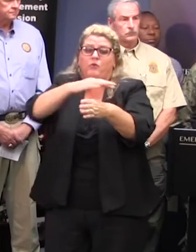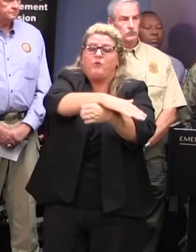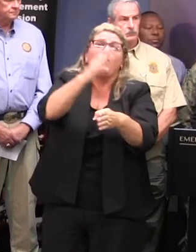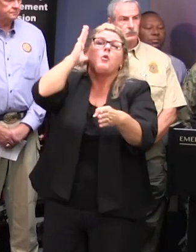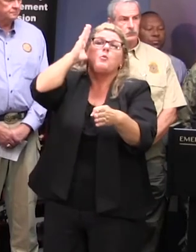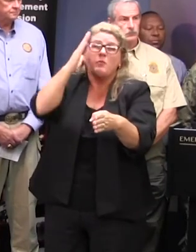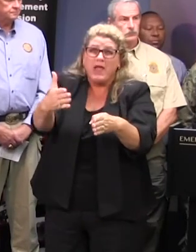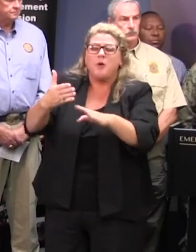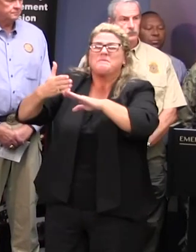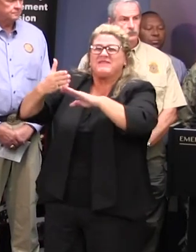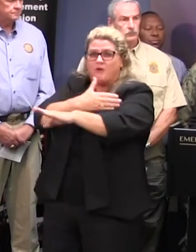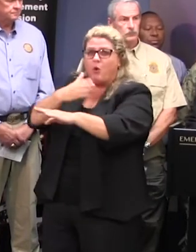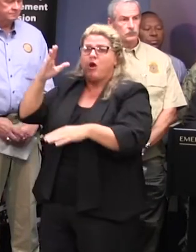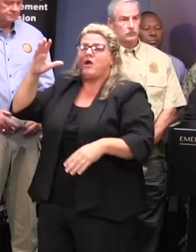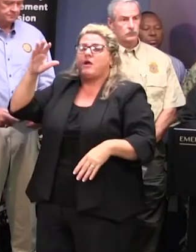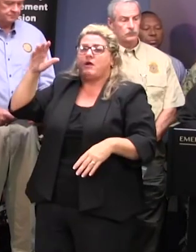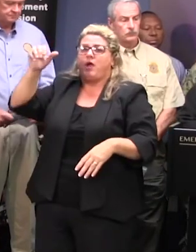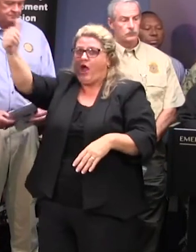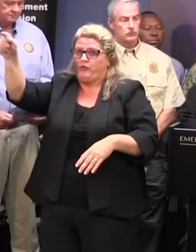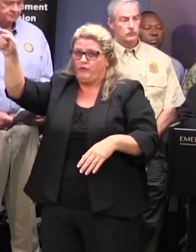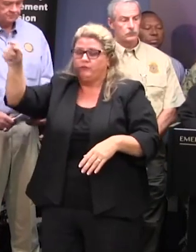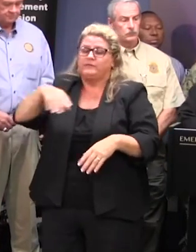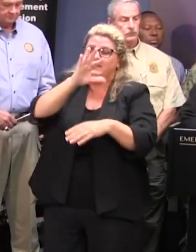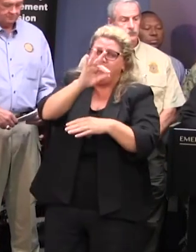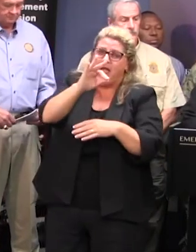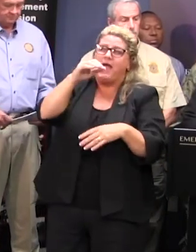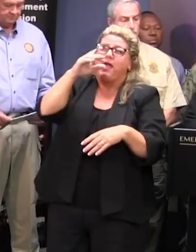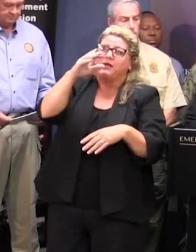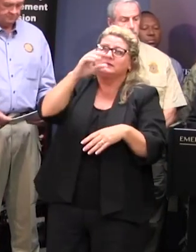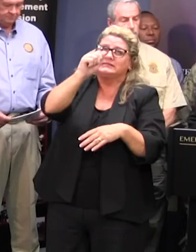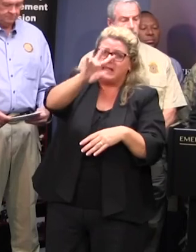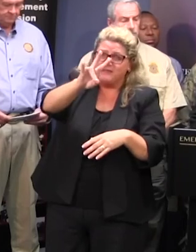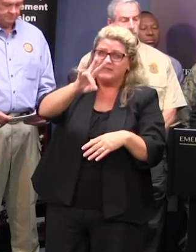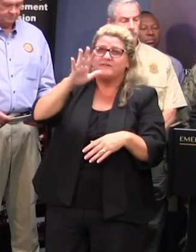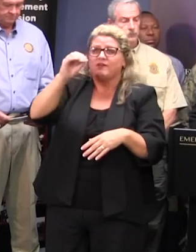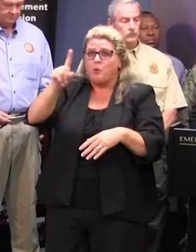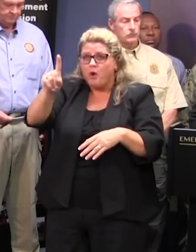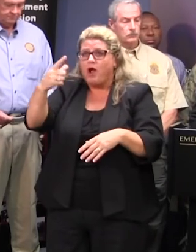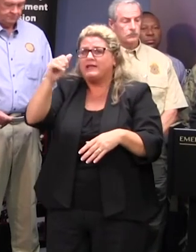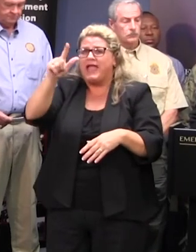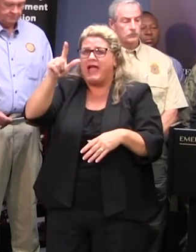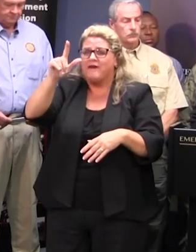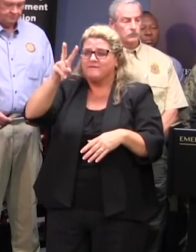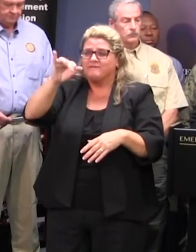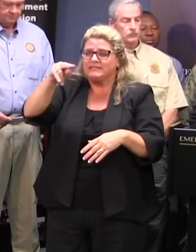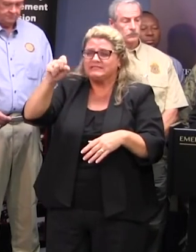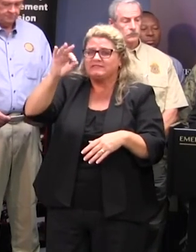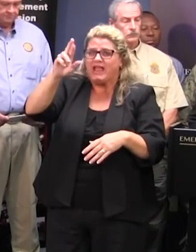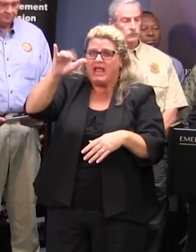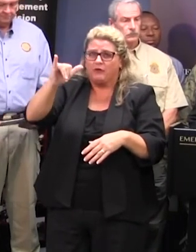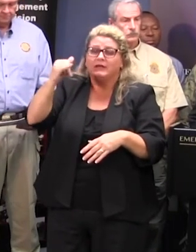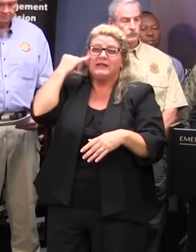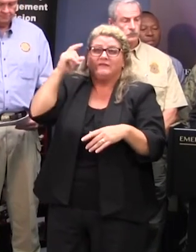we're poised to close sc 9 917 501 at gallivants ferry as needed when the waters arrive